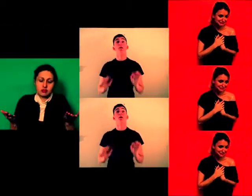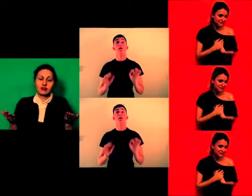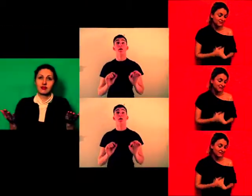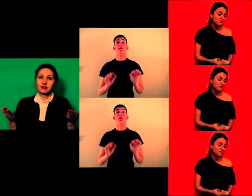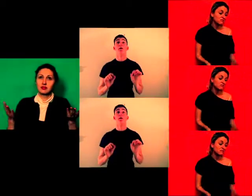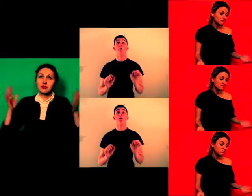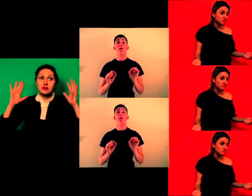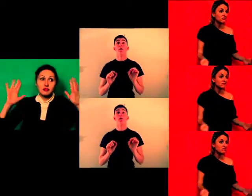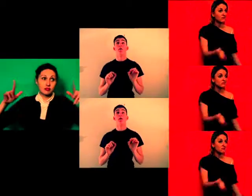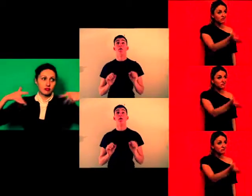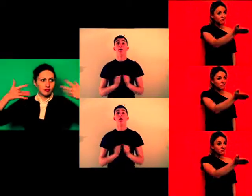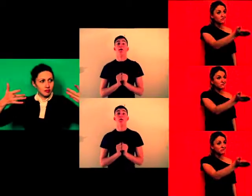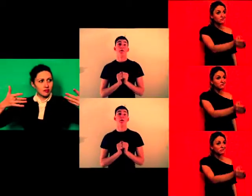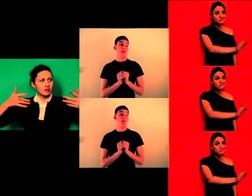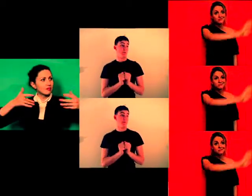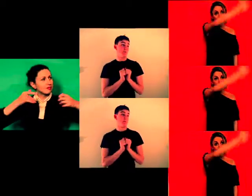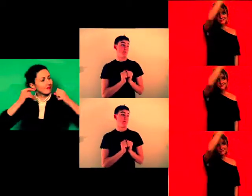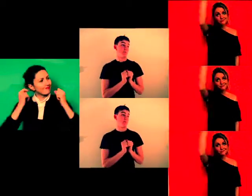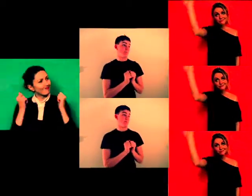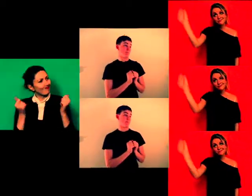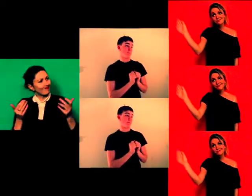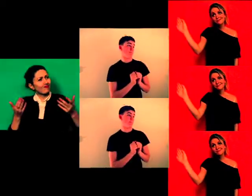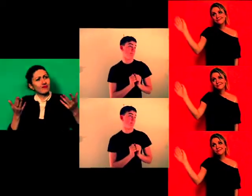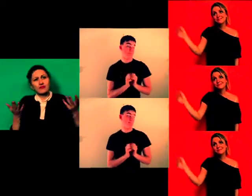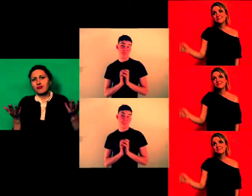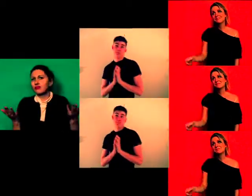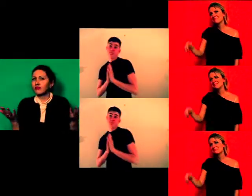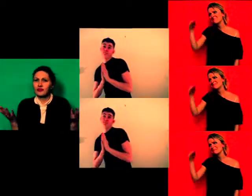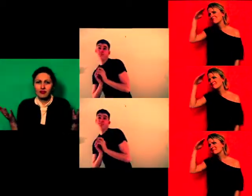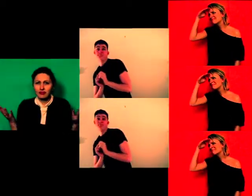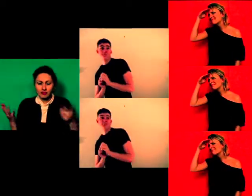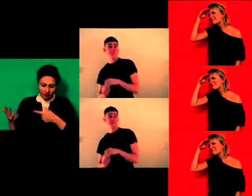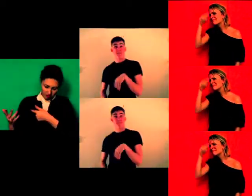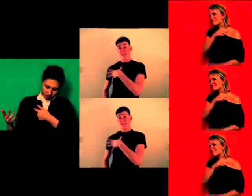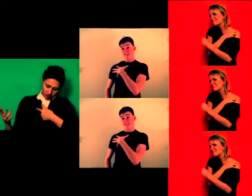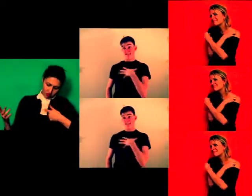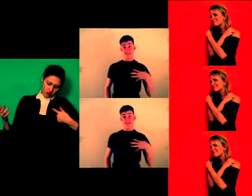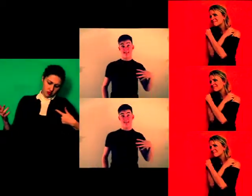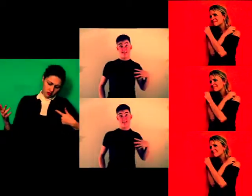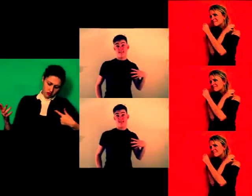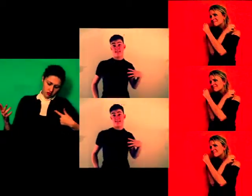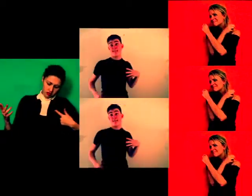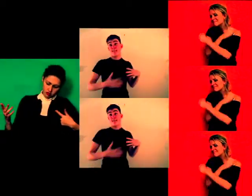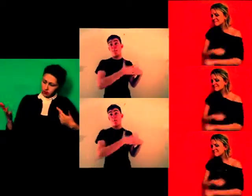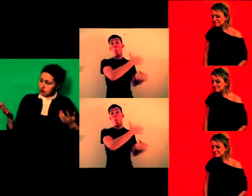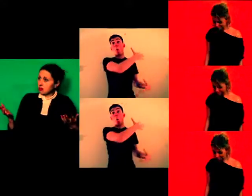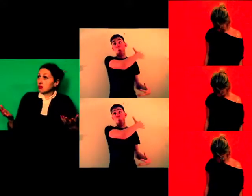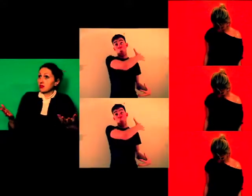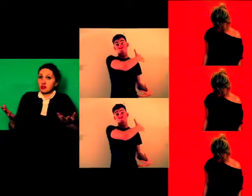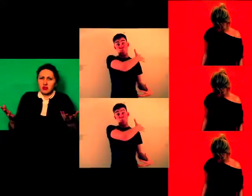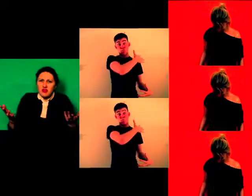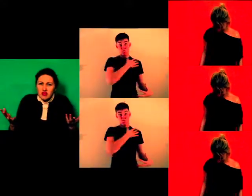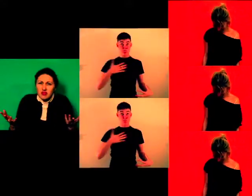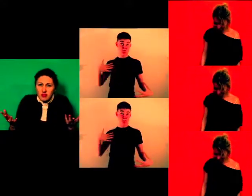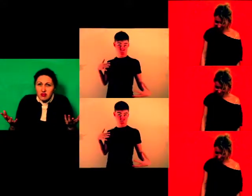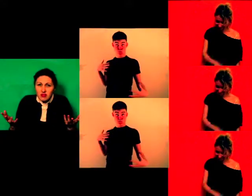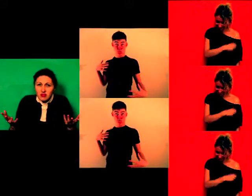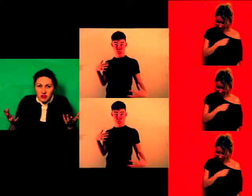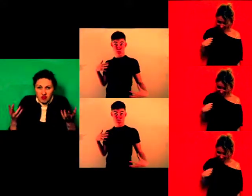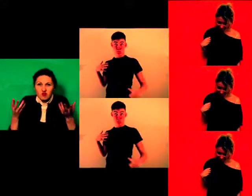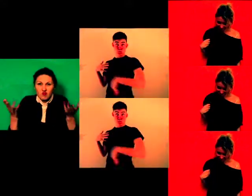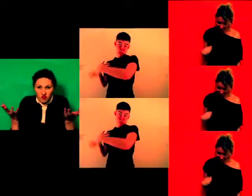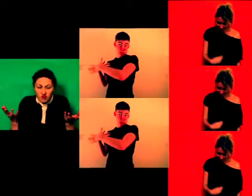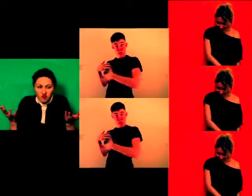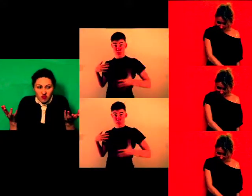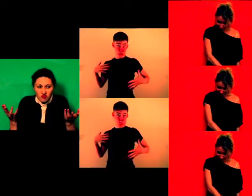I was in Warrington over the summer. I saw a guy with a T-shirt on. It just said this. Same